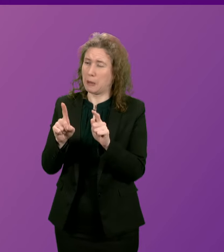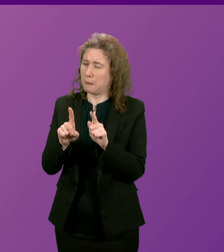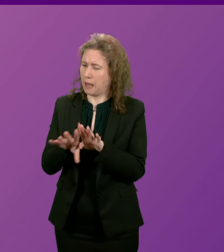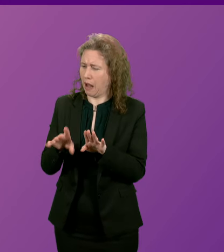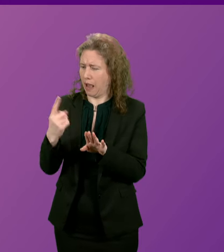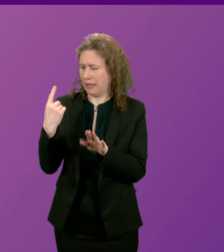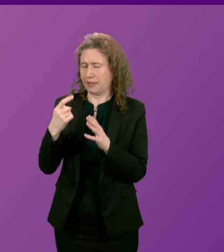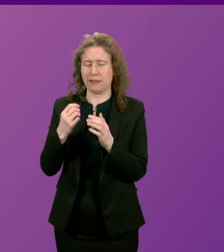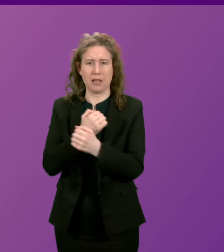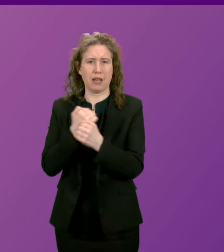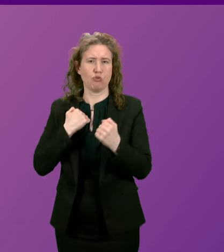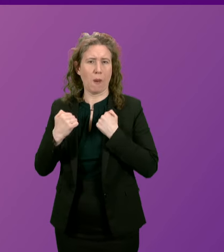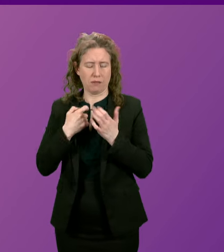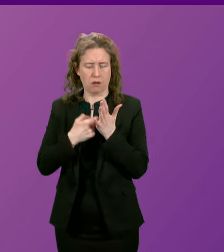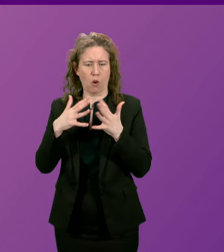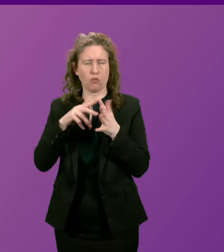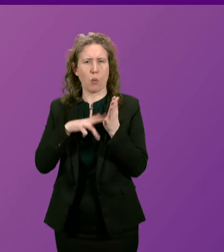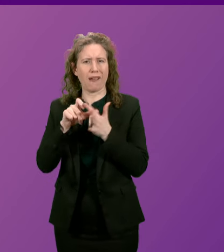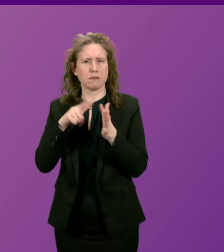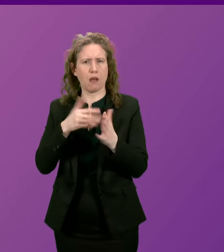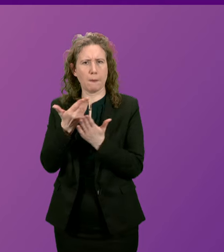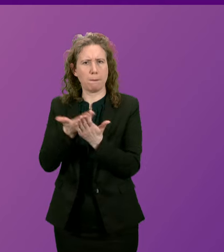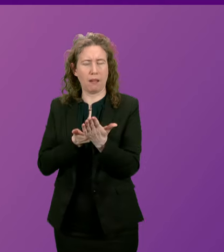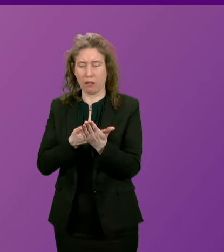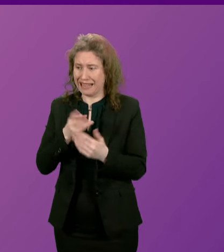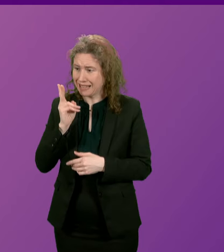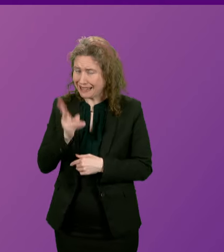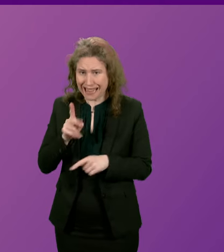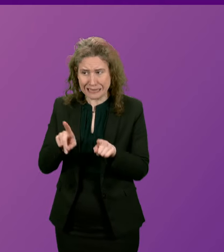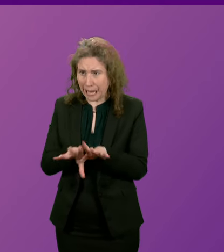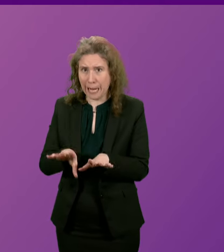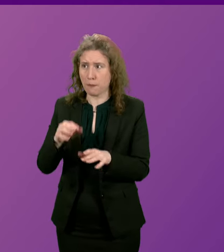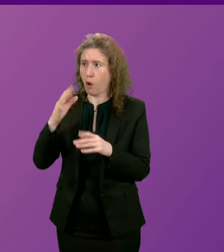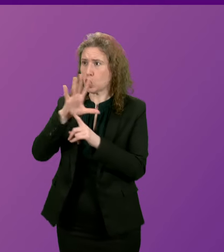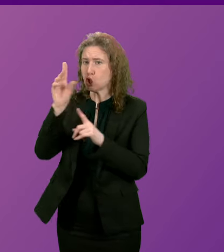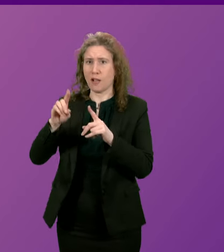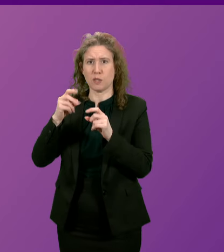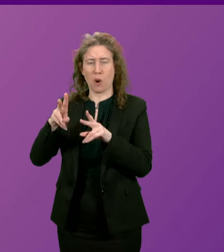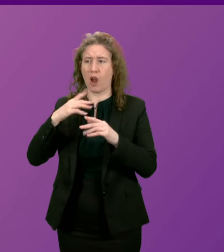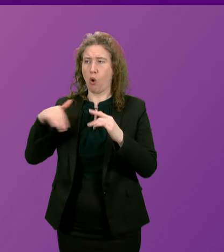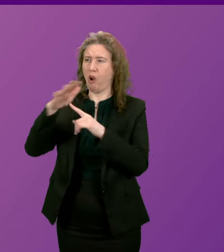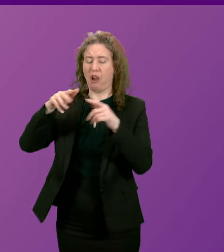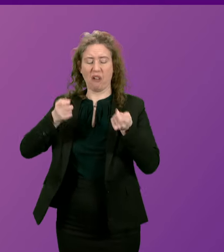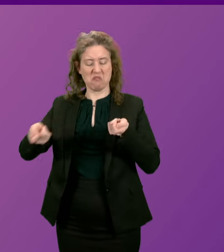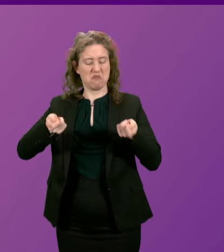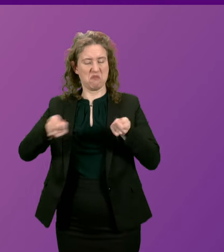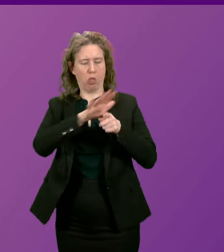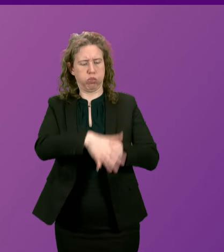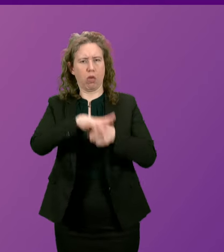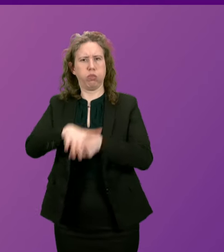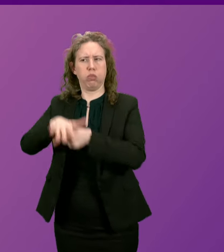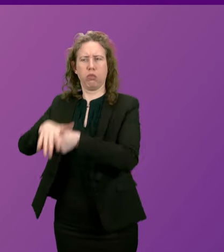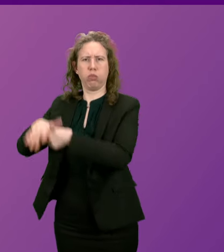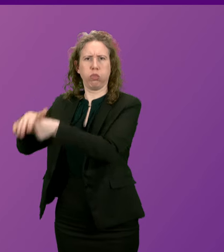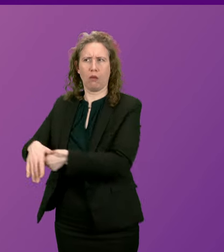bill we spoke about earlier on they're just the latest example of the conservators punching down of punishing marginalized communities to